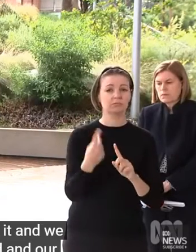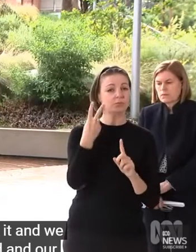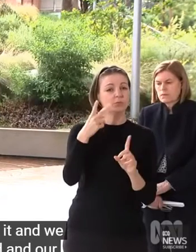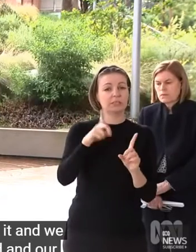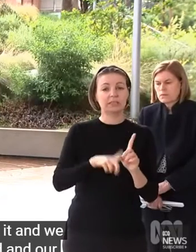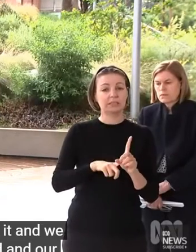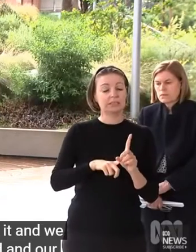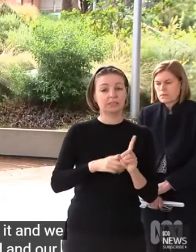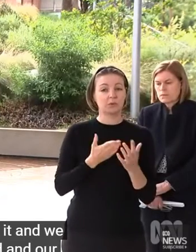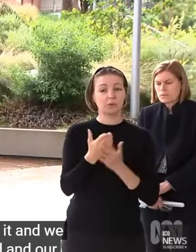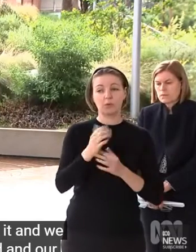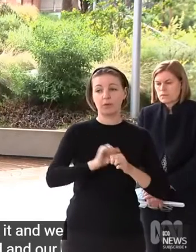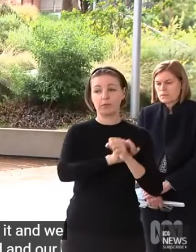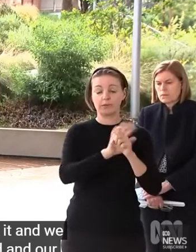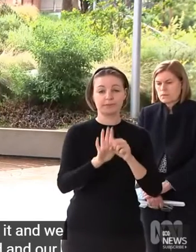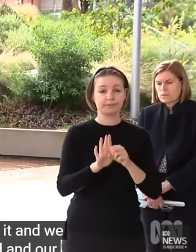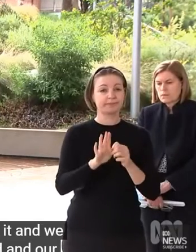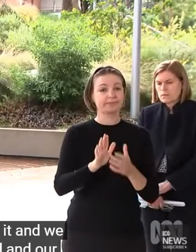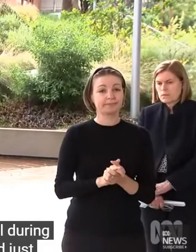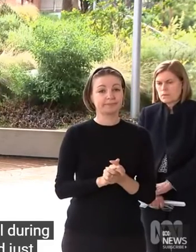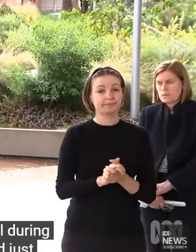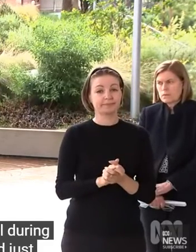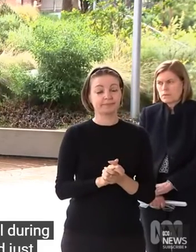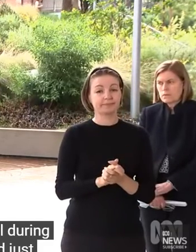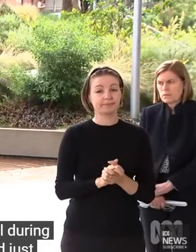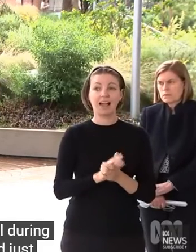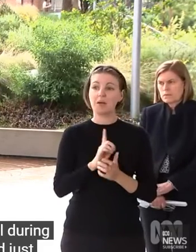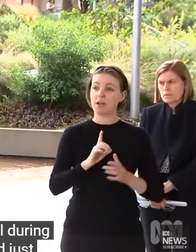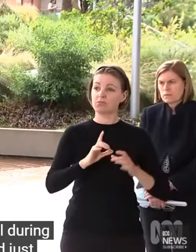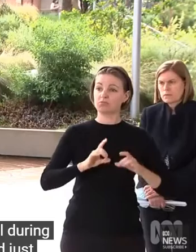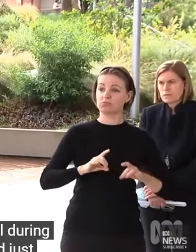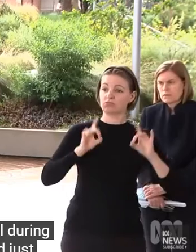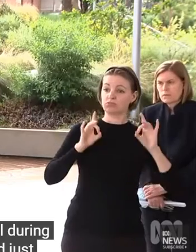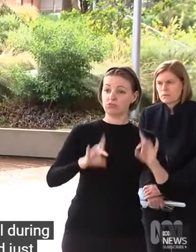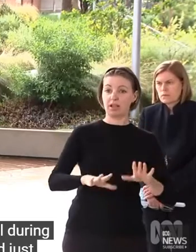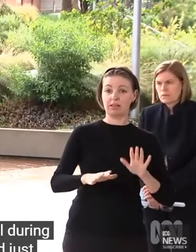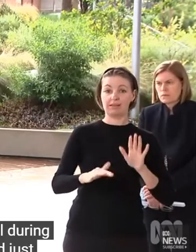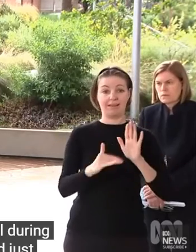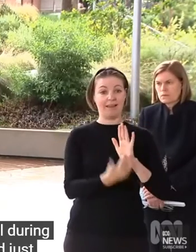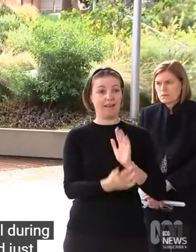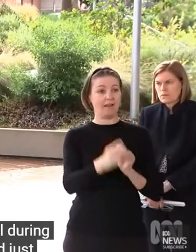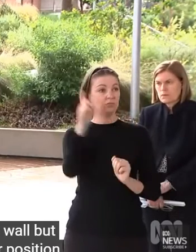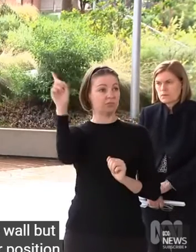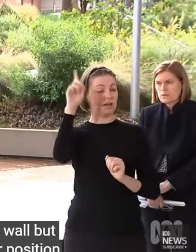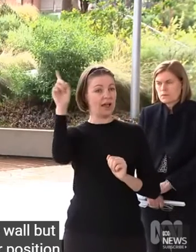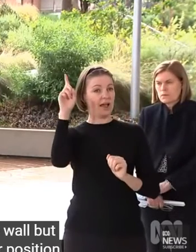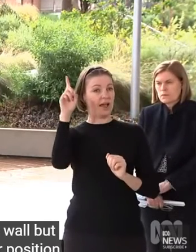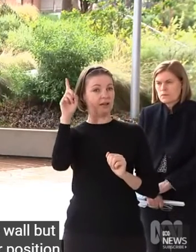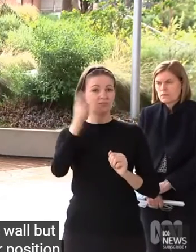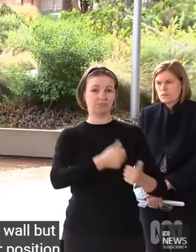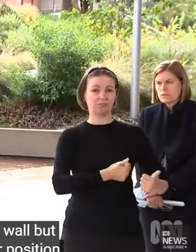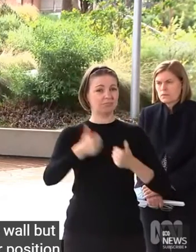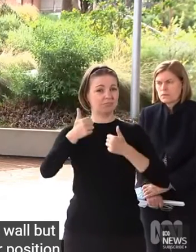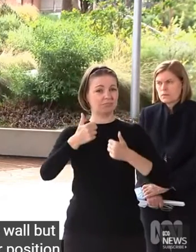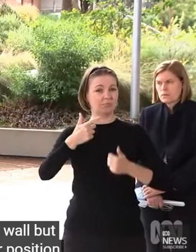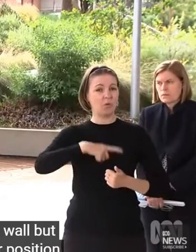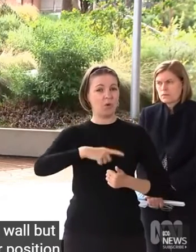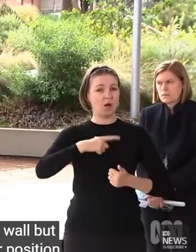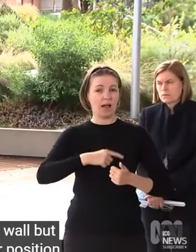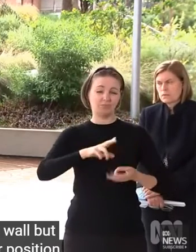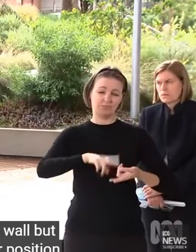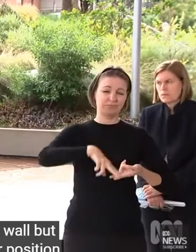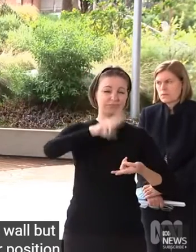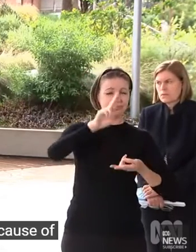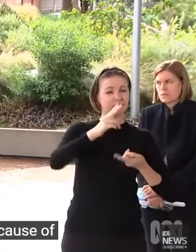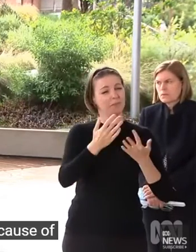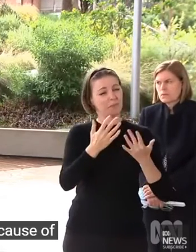and just like those around the world. But we're in a much better position today in Australia because of our high vaccination rates. And the change we've